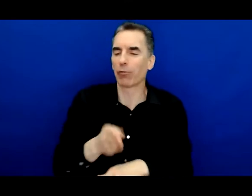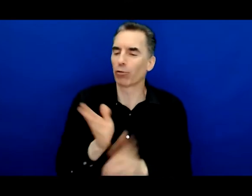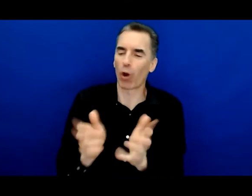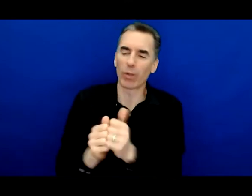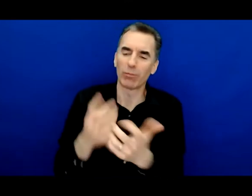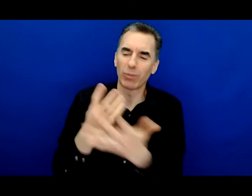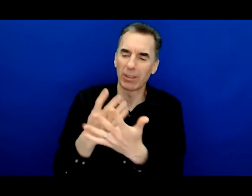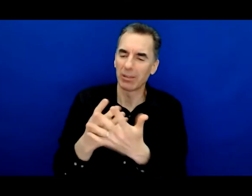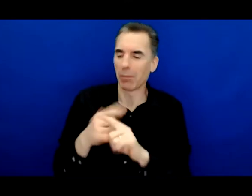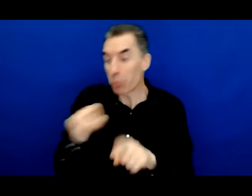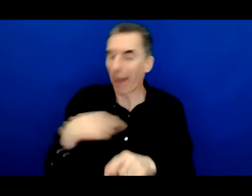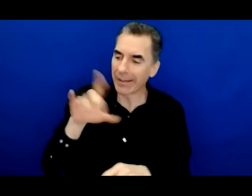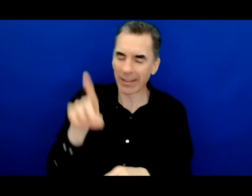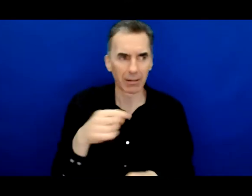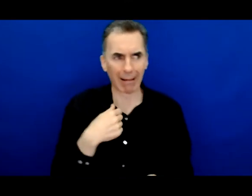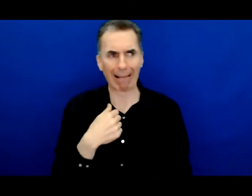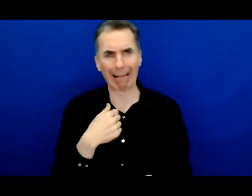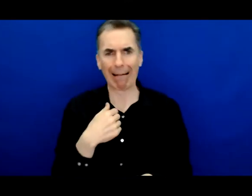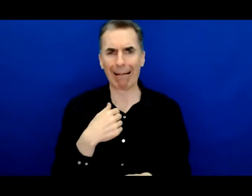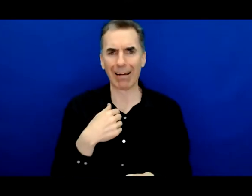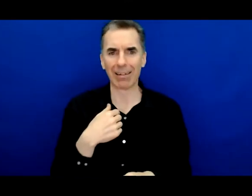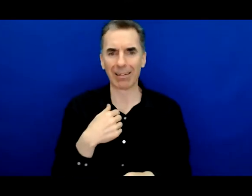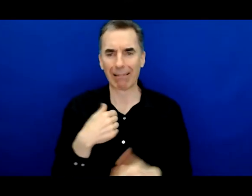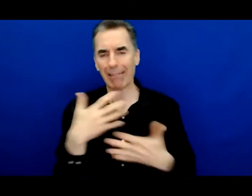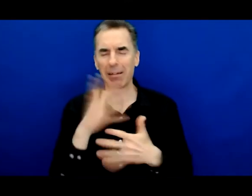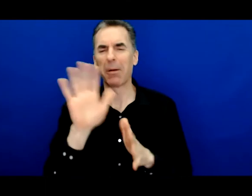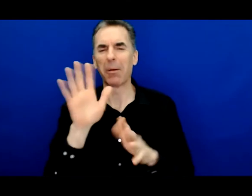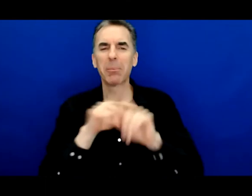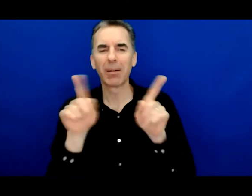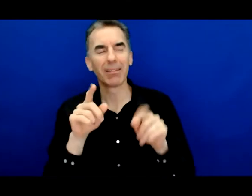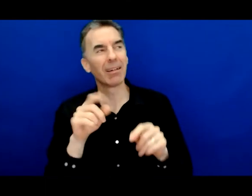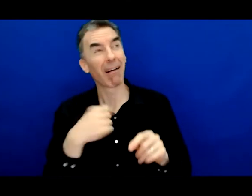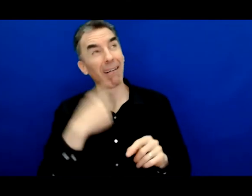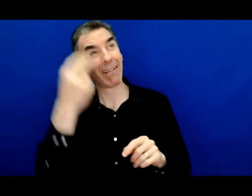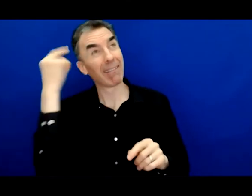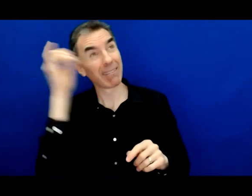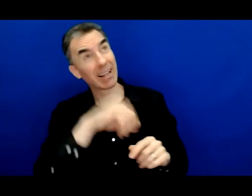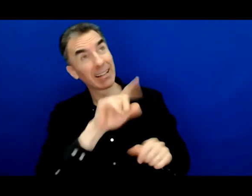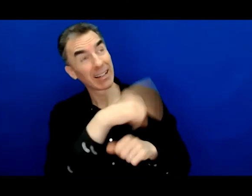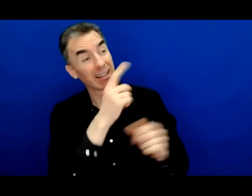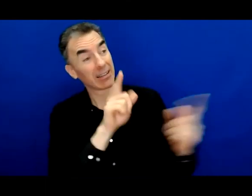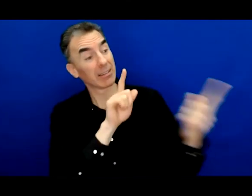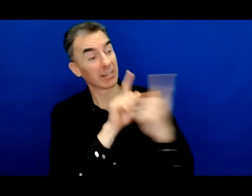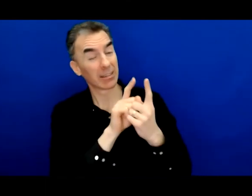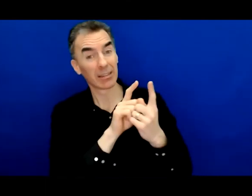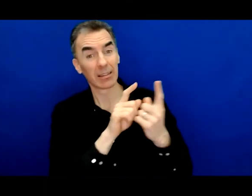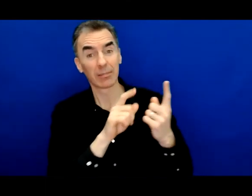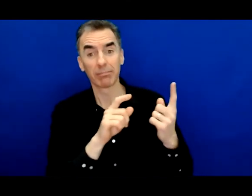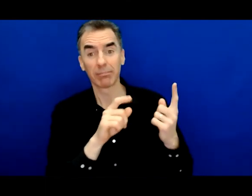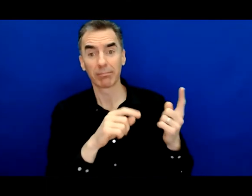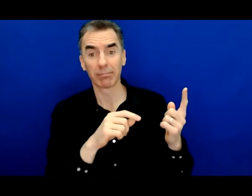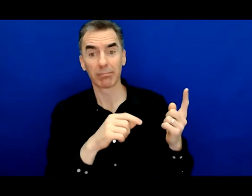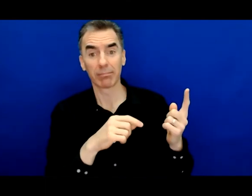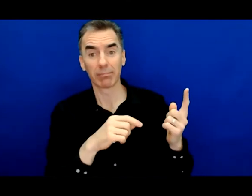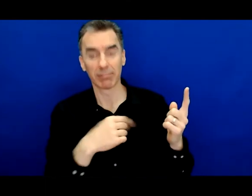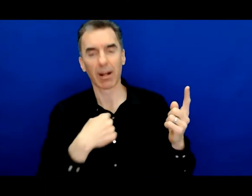this I would probably use the word love in that conversation and tell that person that I really